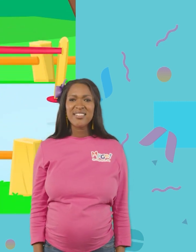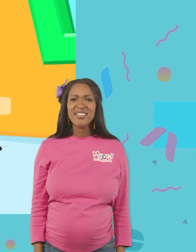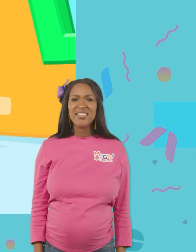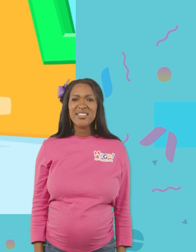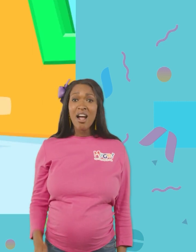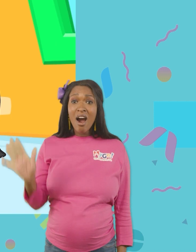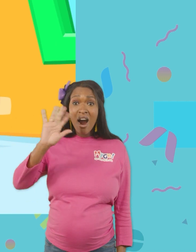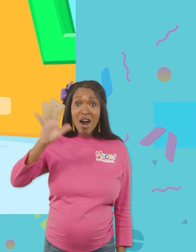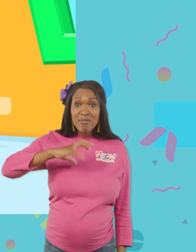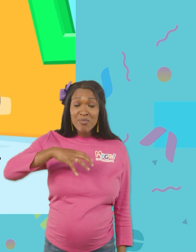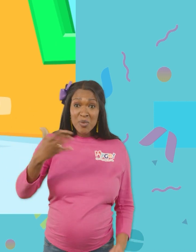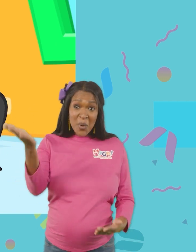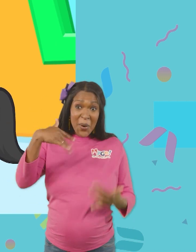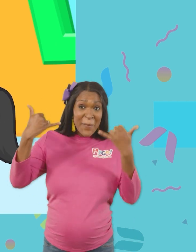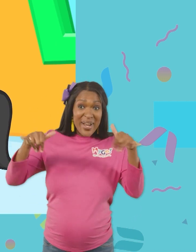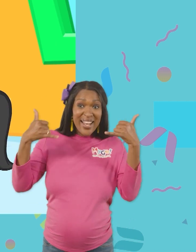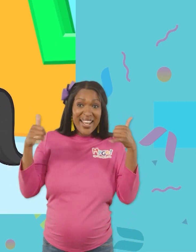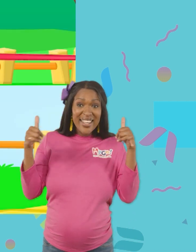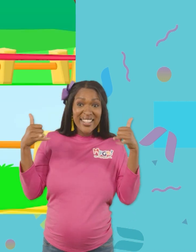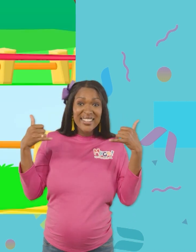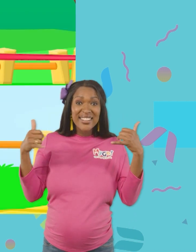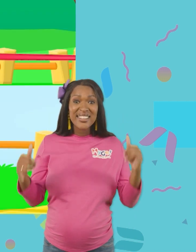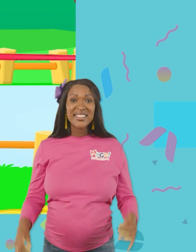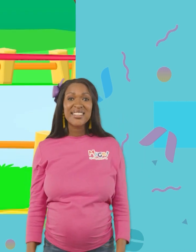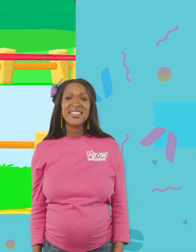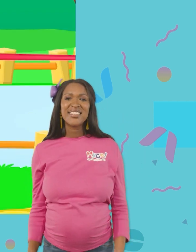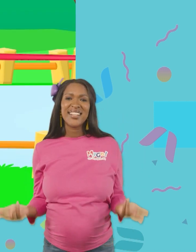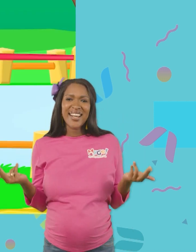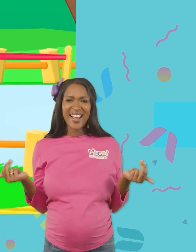Oh, hey, Morphle. Do you want to play? Ha-ha-ha-ha-ha-ha.